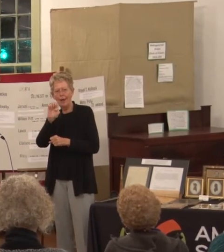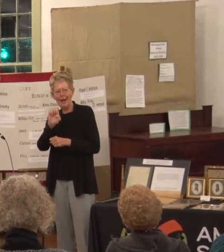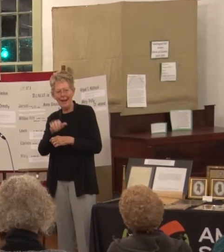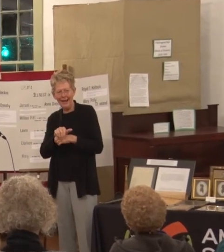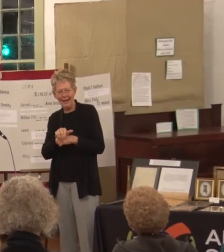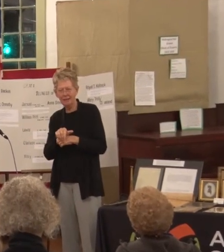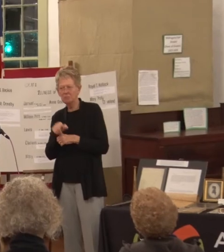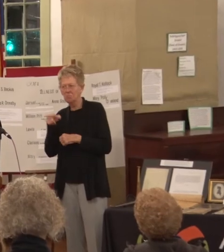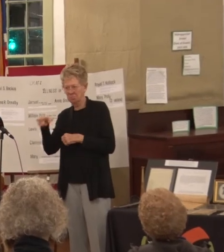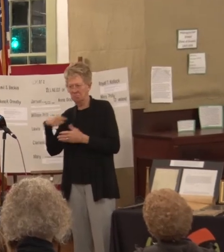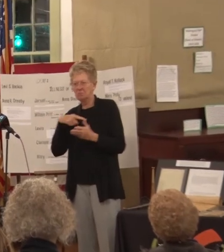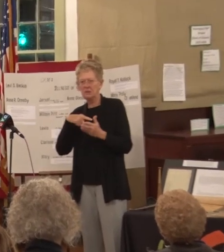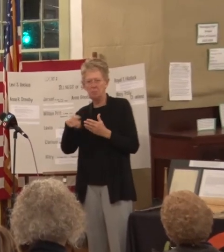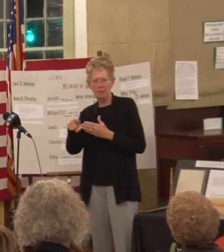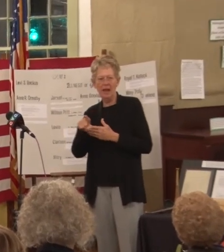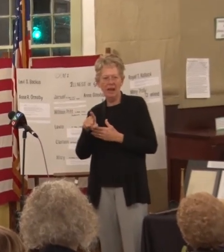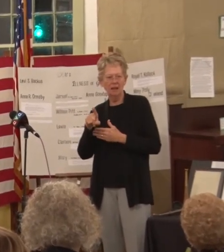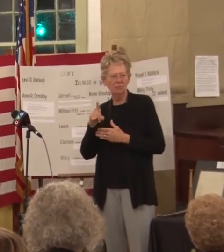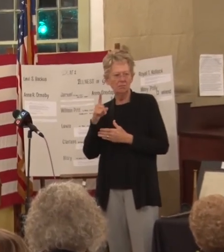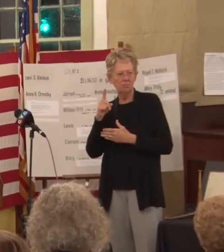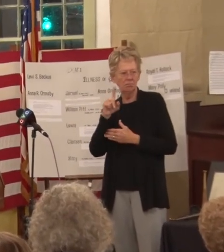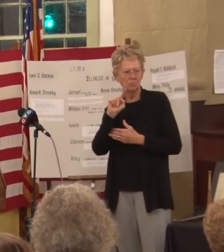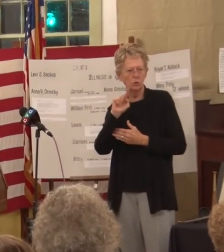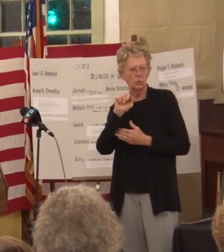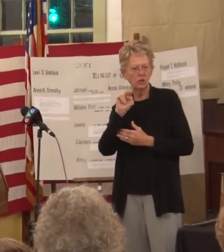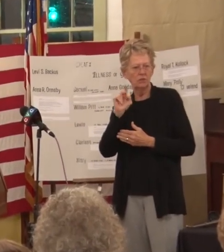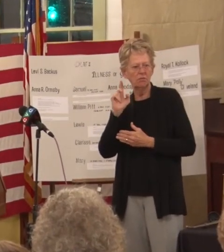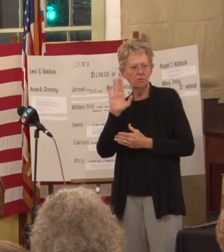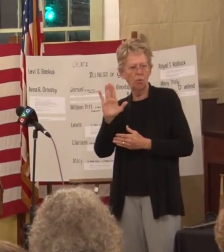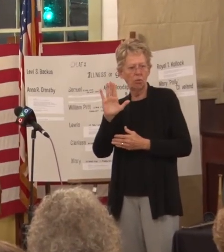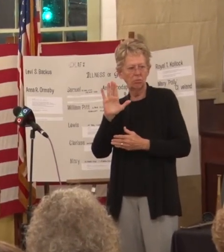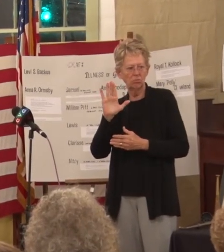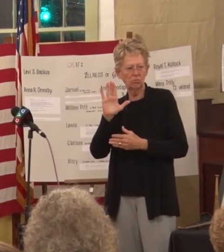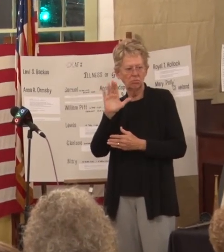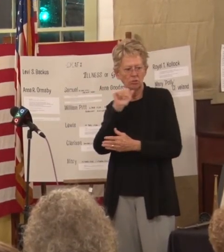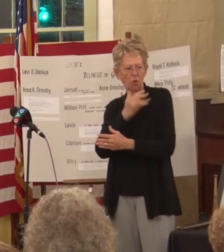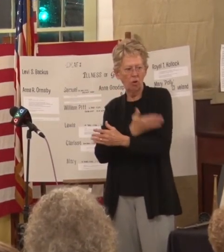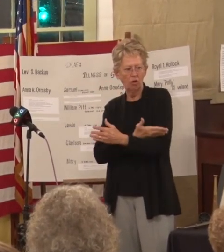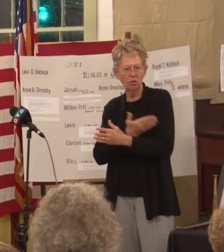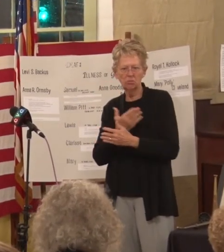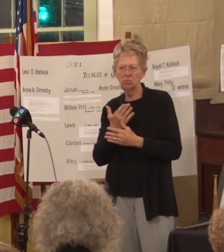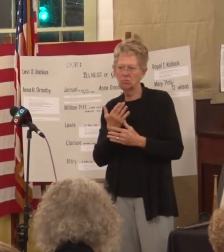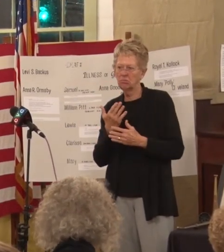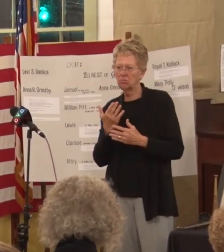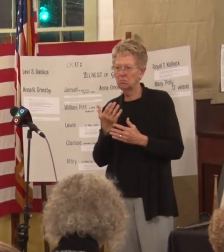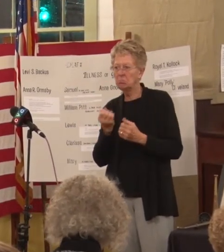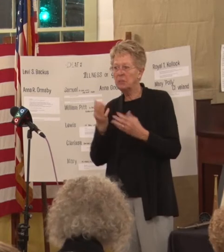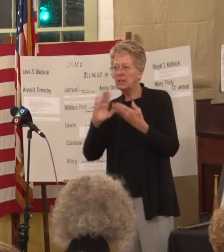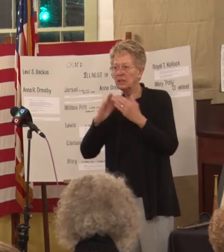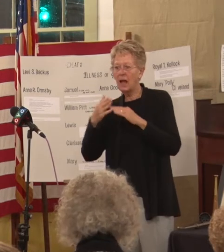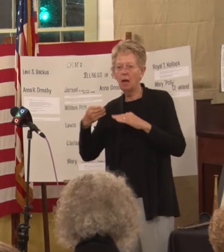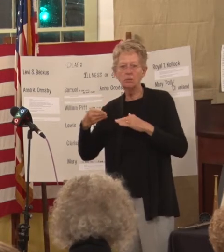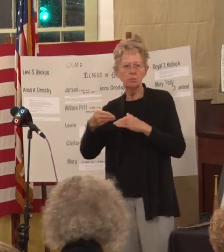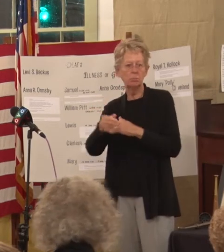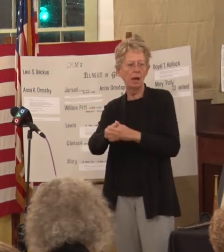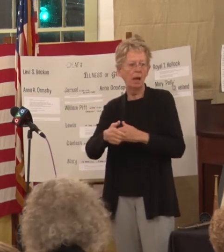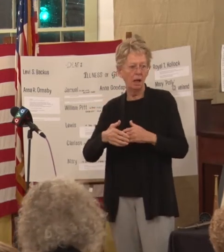paid her tuition and stuff like that a lot of it was from towns a lot of it